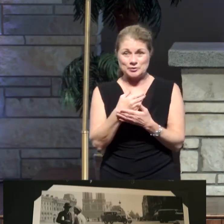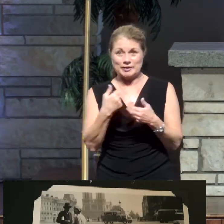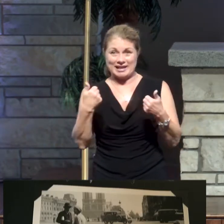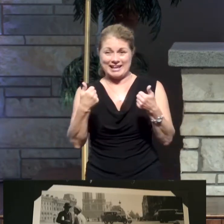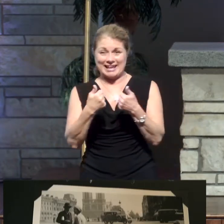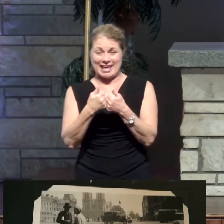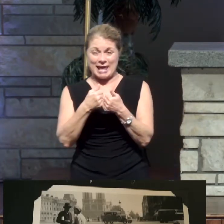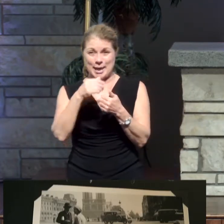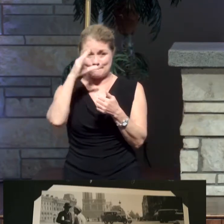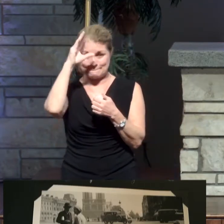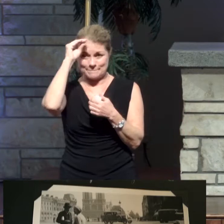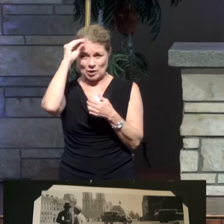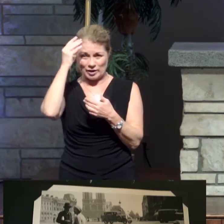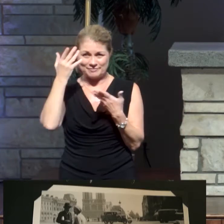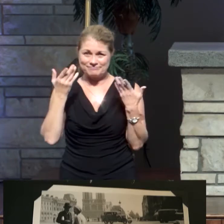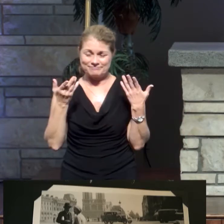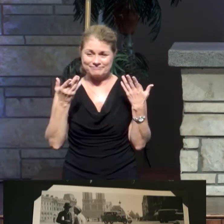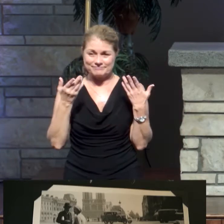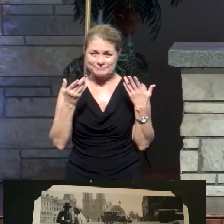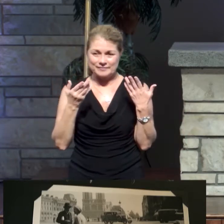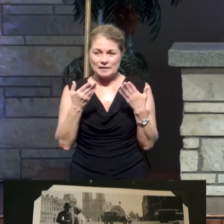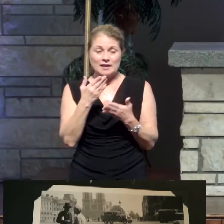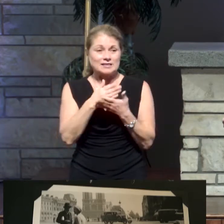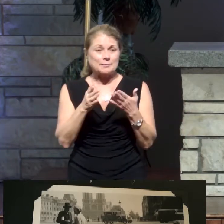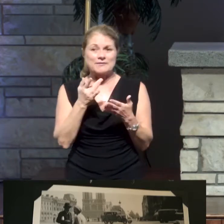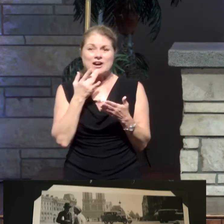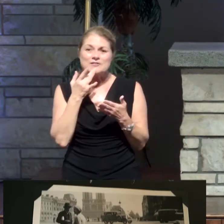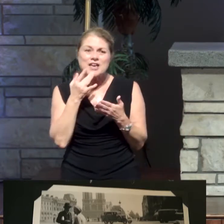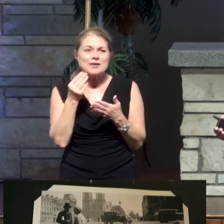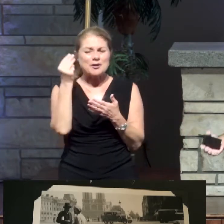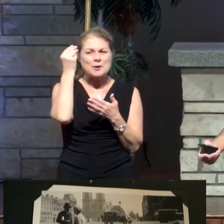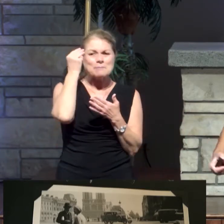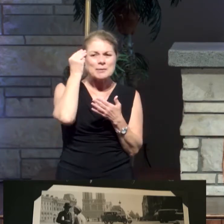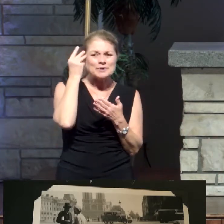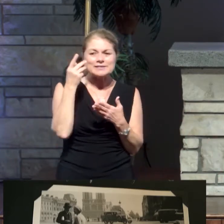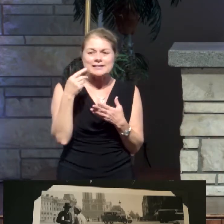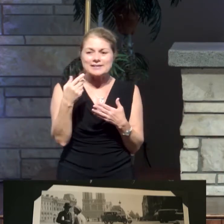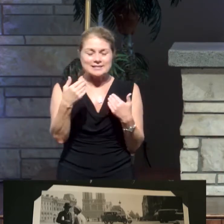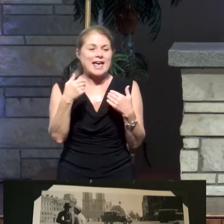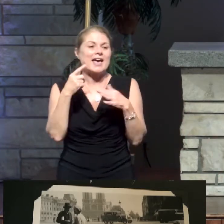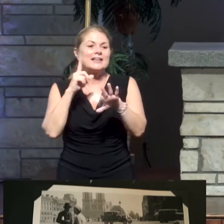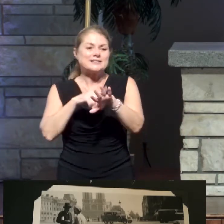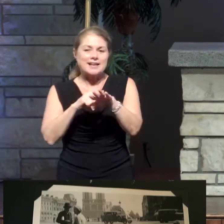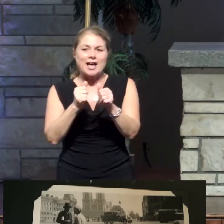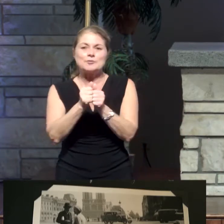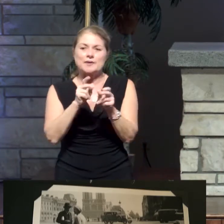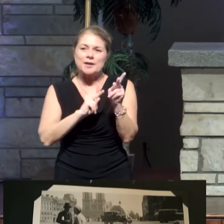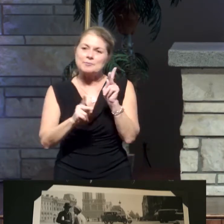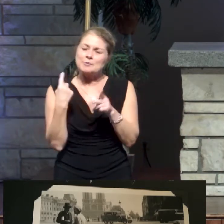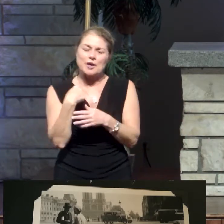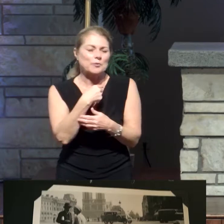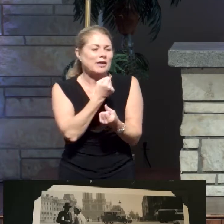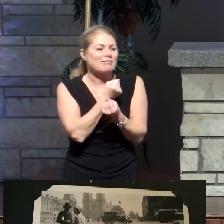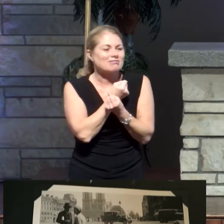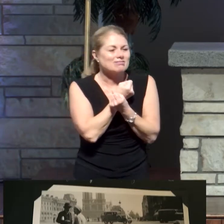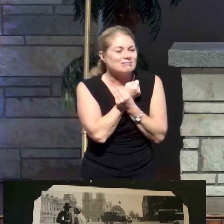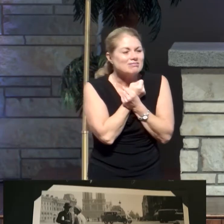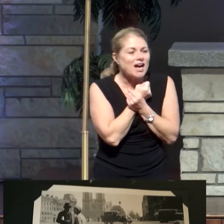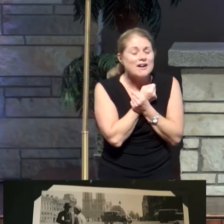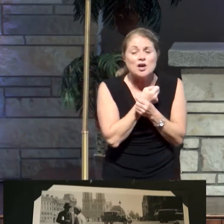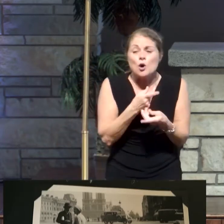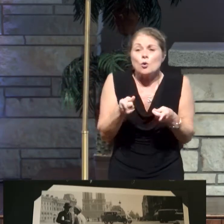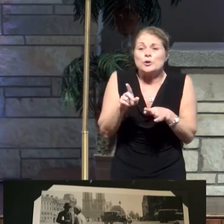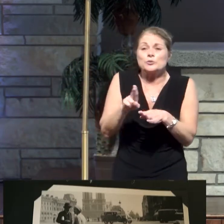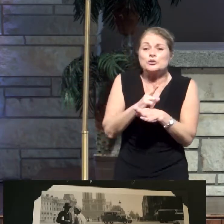I think some of our favorite memories are when we're spending time with the people that we love. Our favorite memories are when we're using